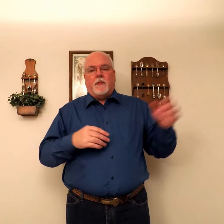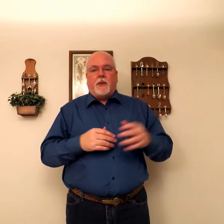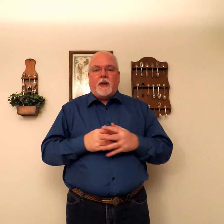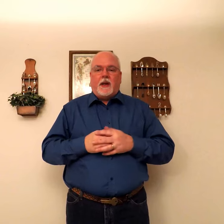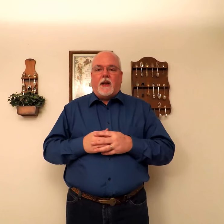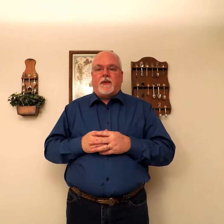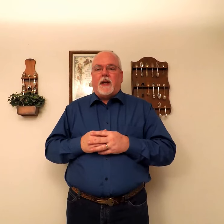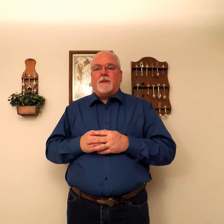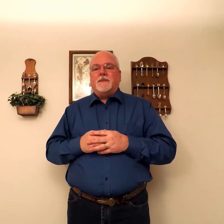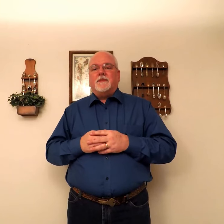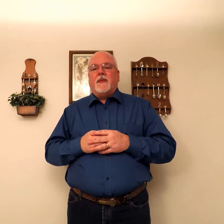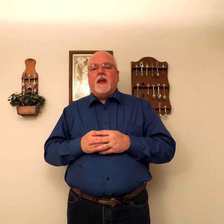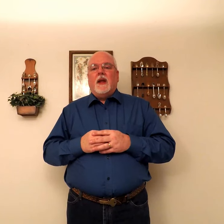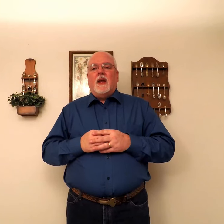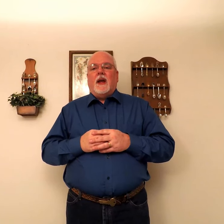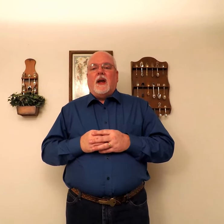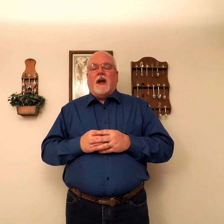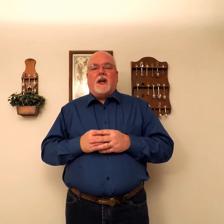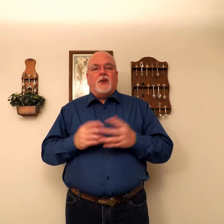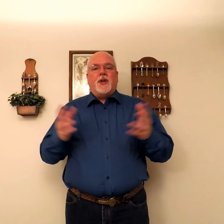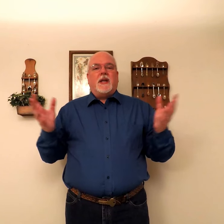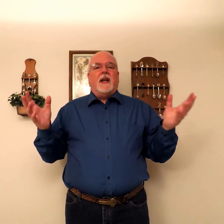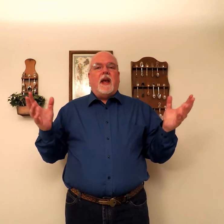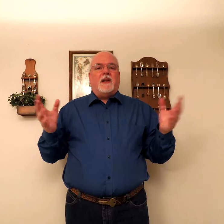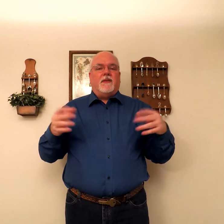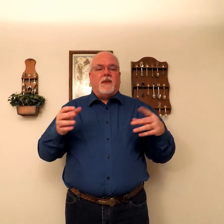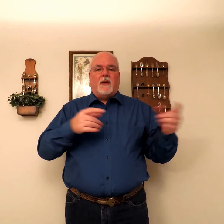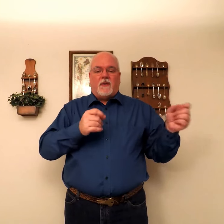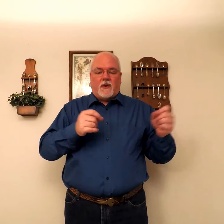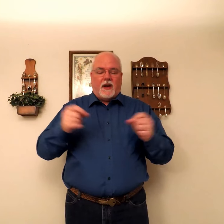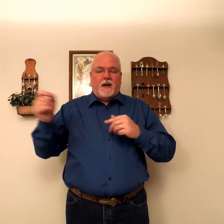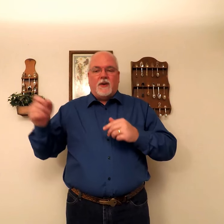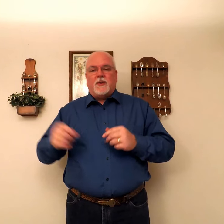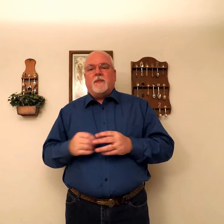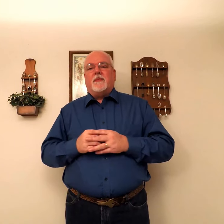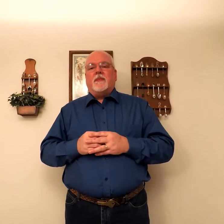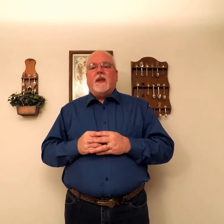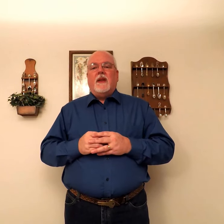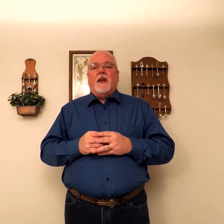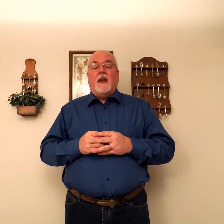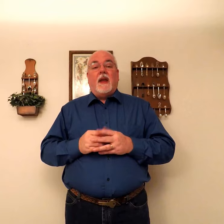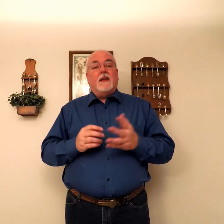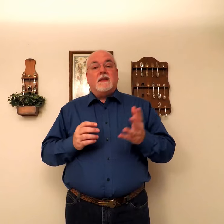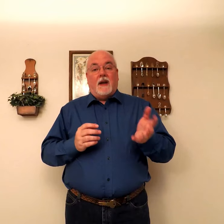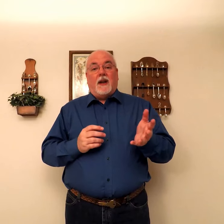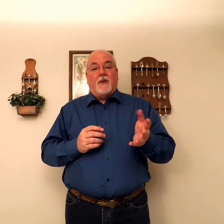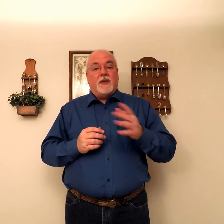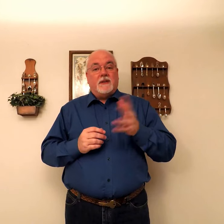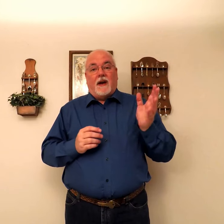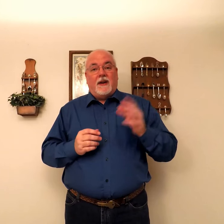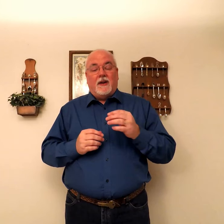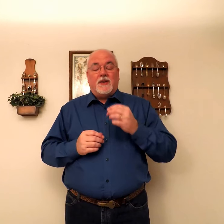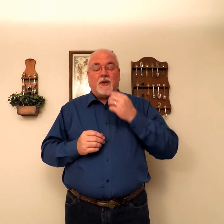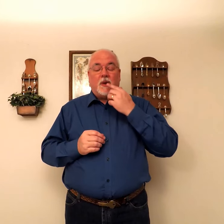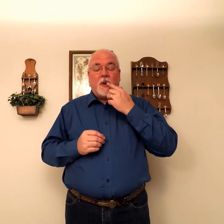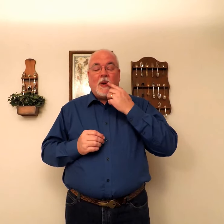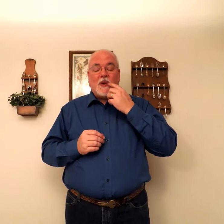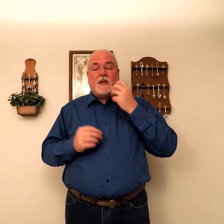completely left out. Because they're just connective for English. In sign language, it's not English. It is.